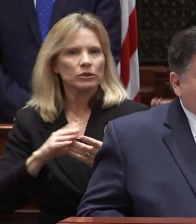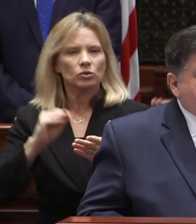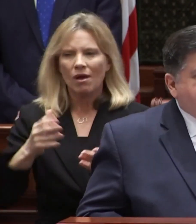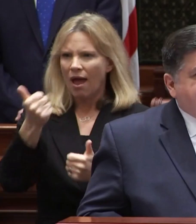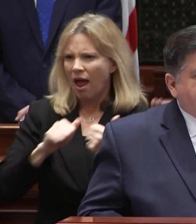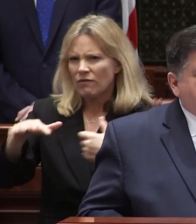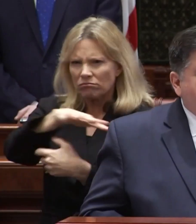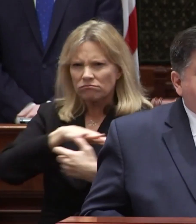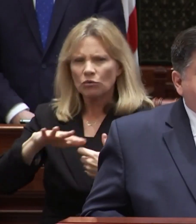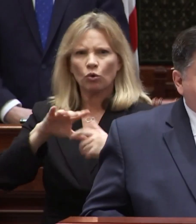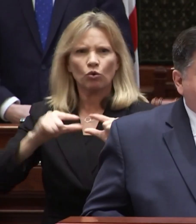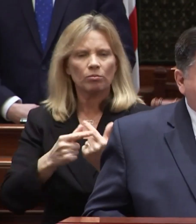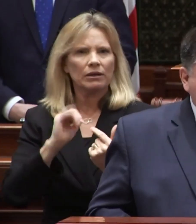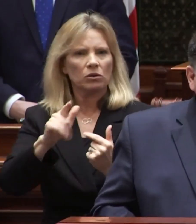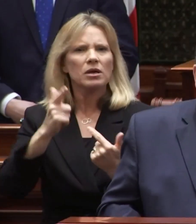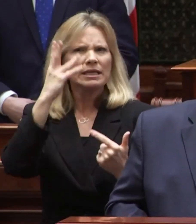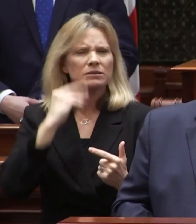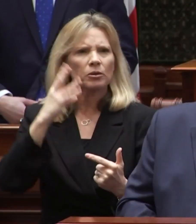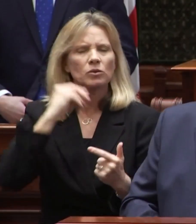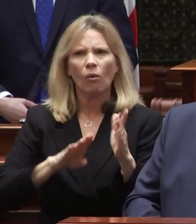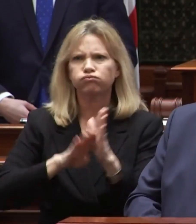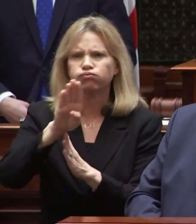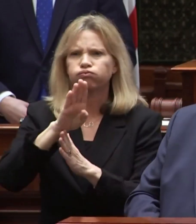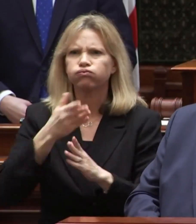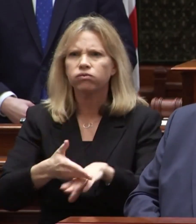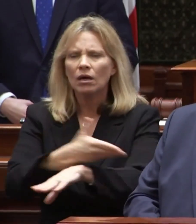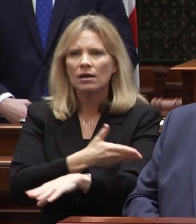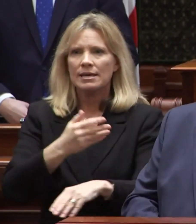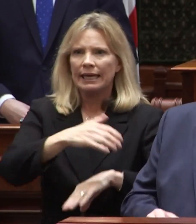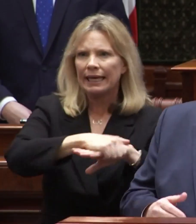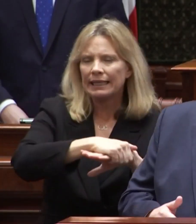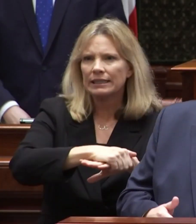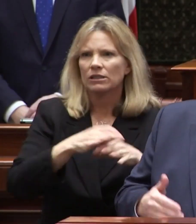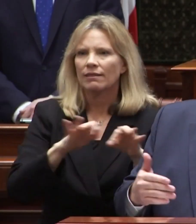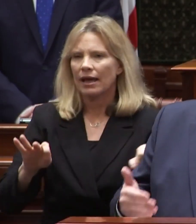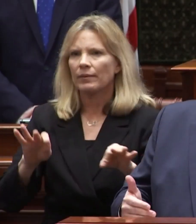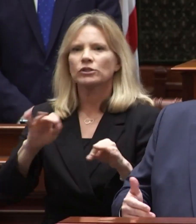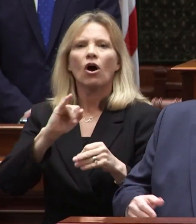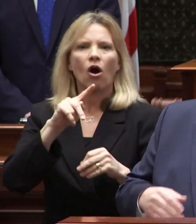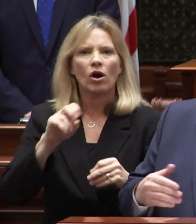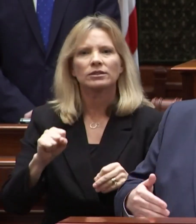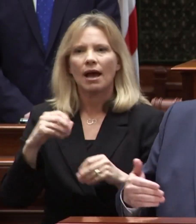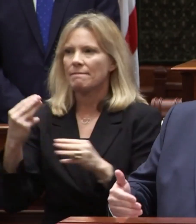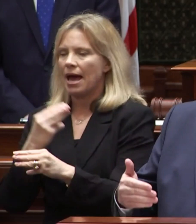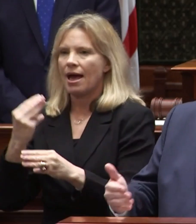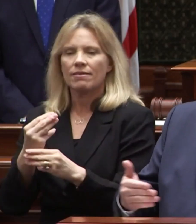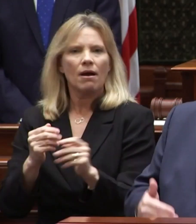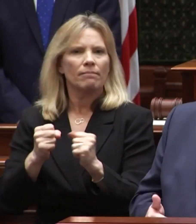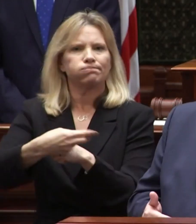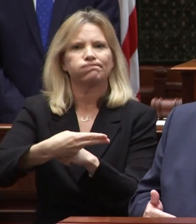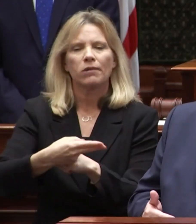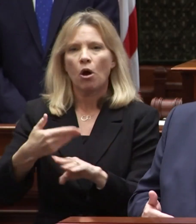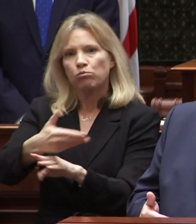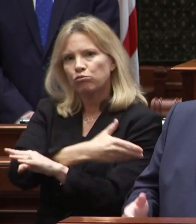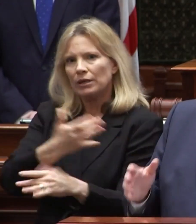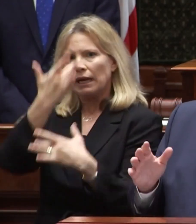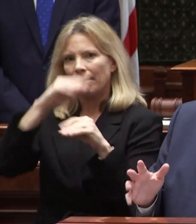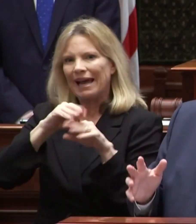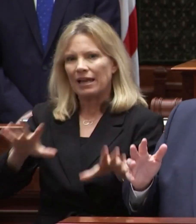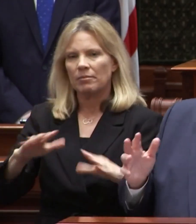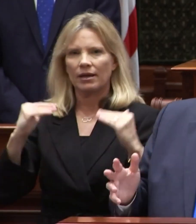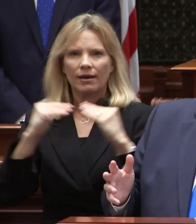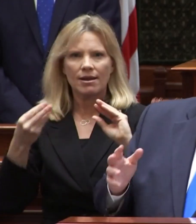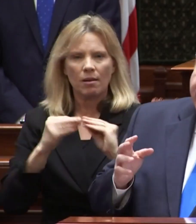demographic group in illinois experienced accelerated growth in both english language arts and math outpacing pre-pandemic levels